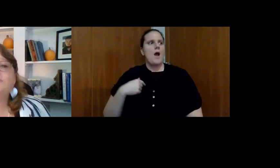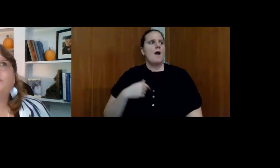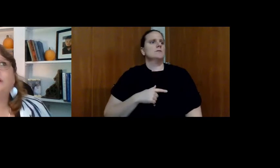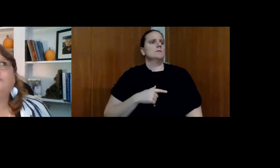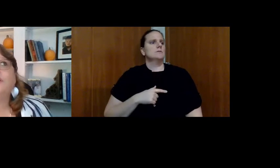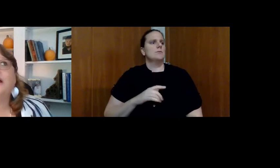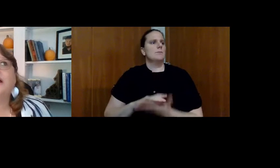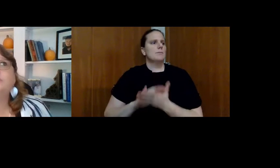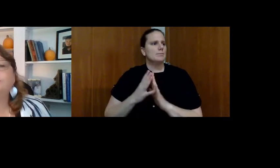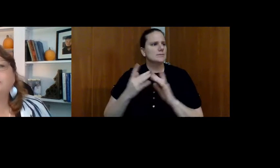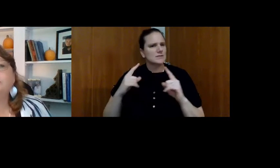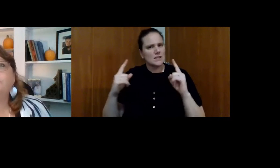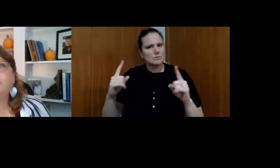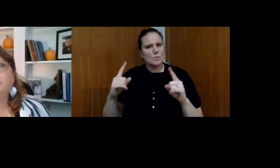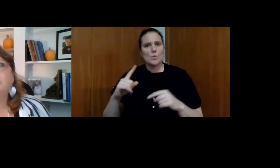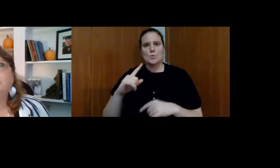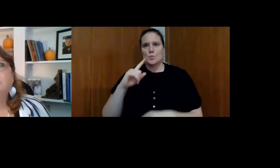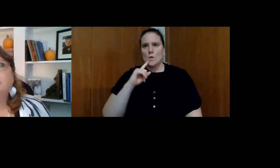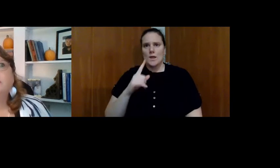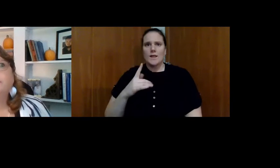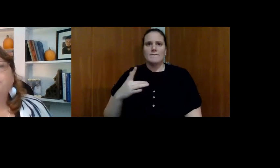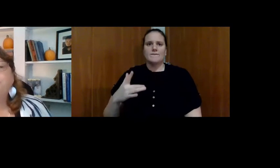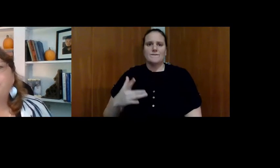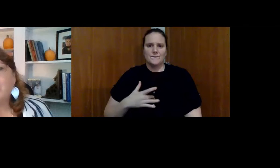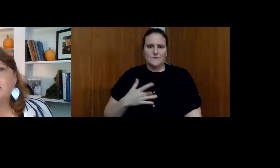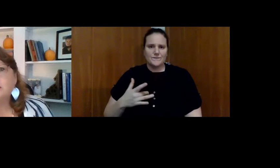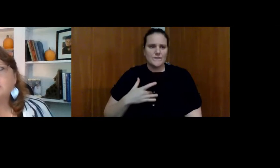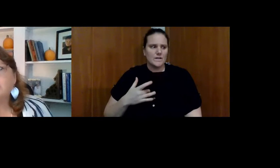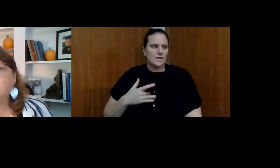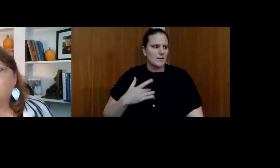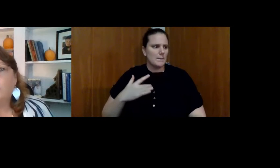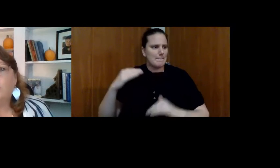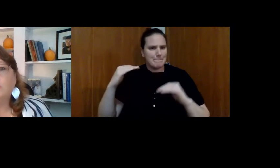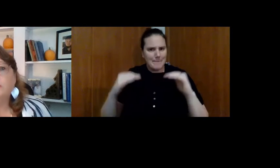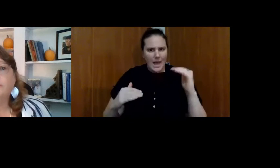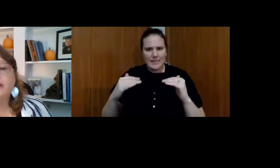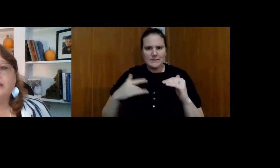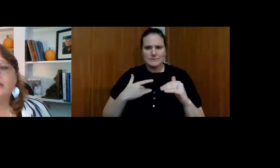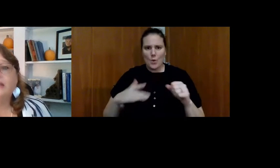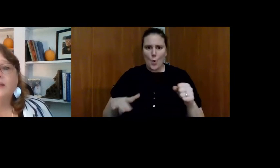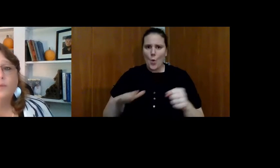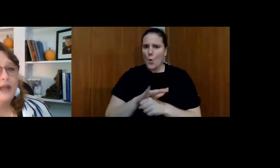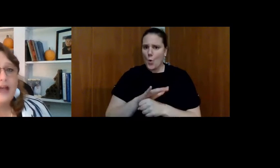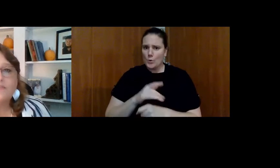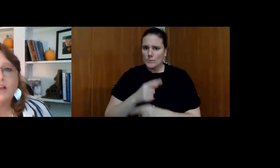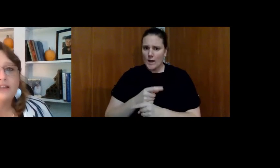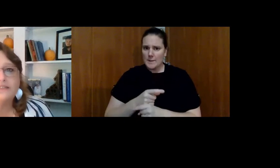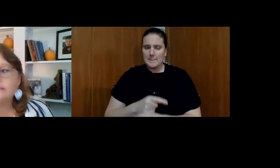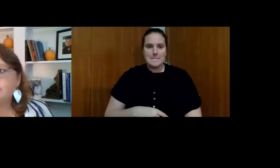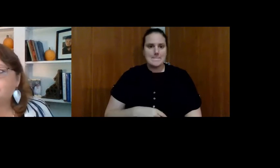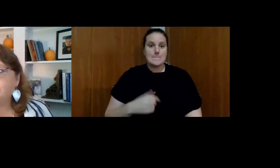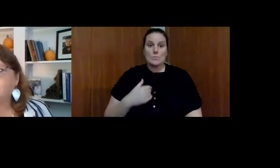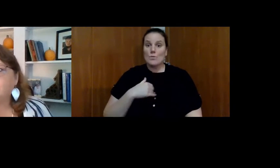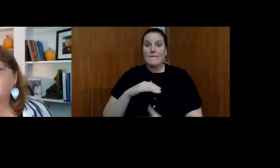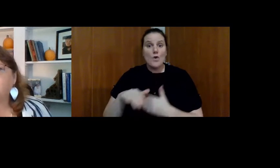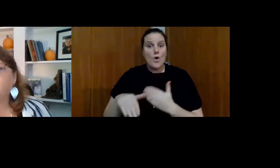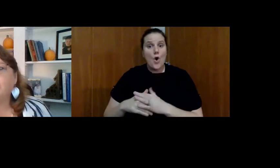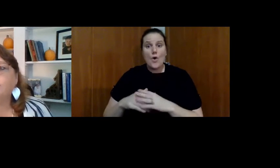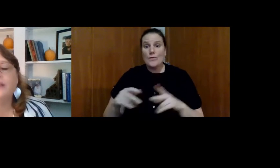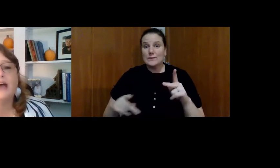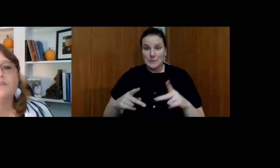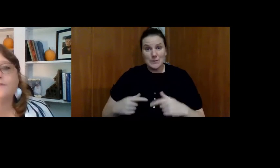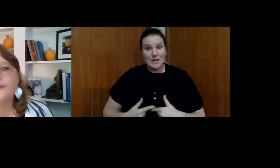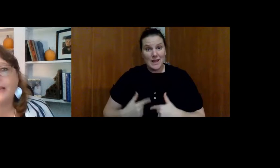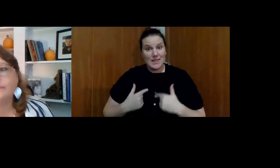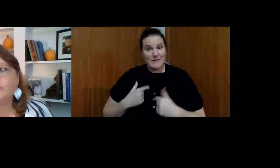successful and for us to really feel balanced and whole, right, we have all of these people in our life,